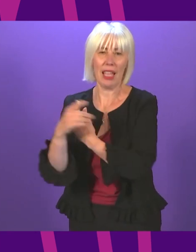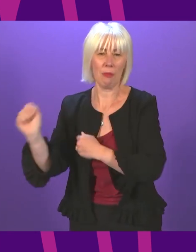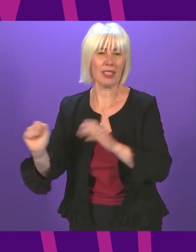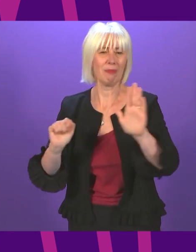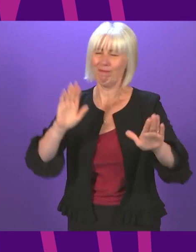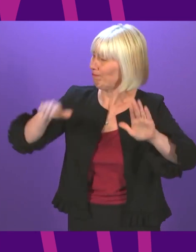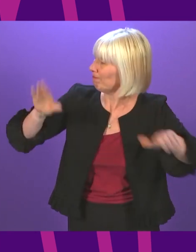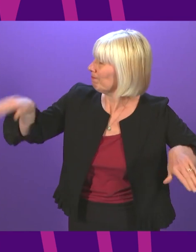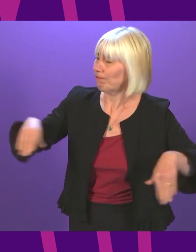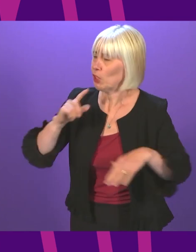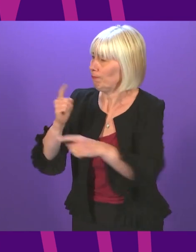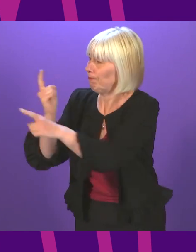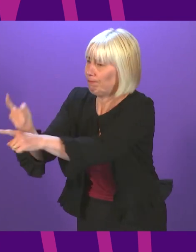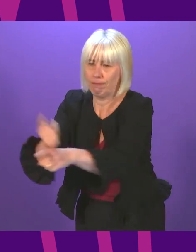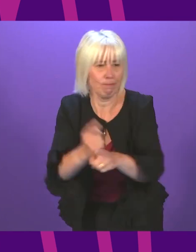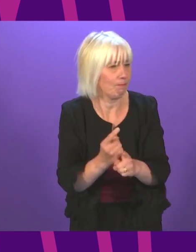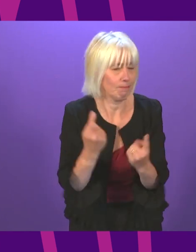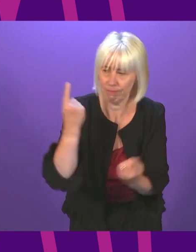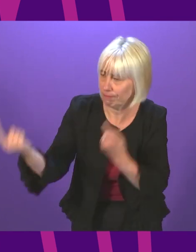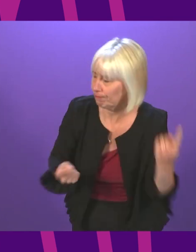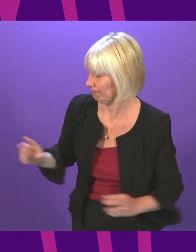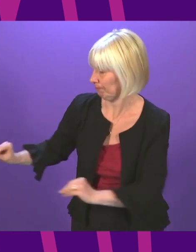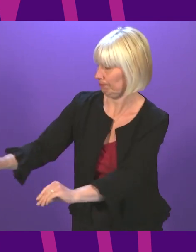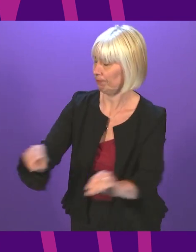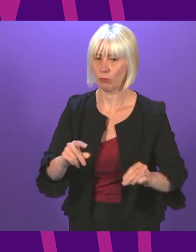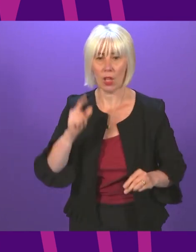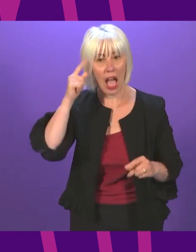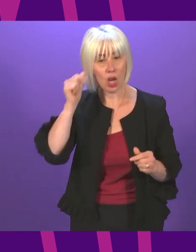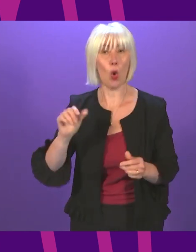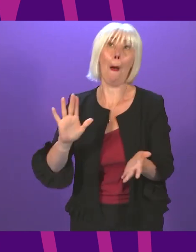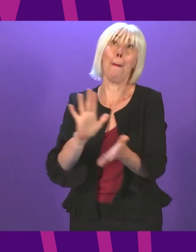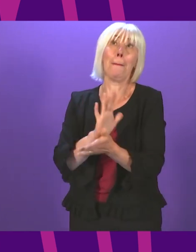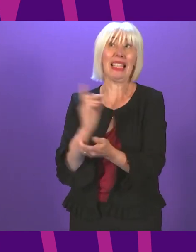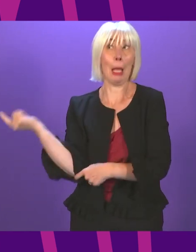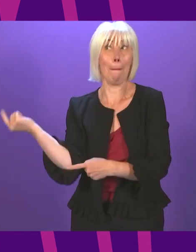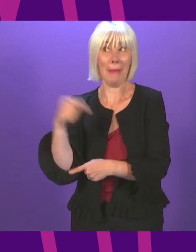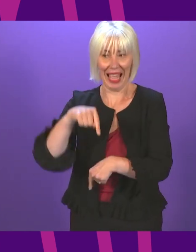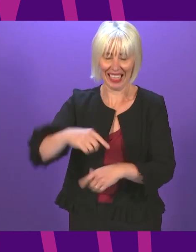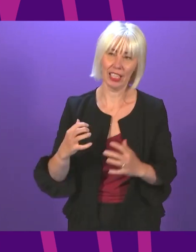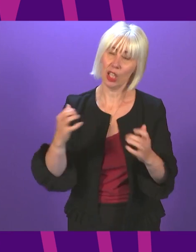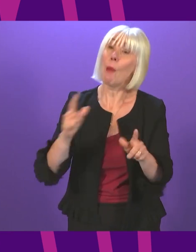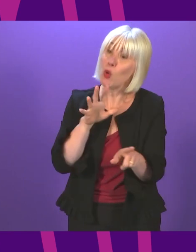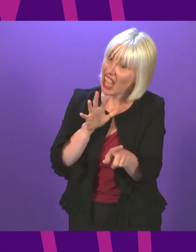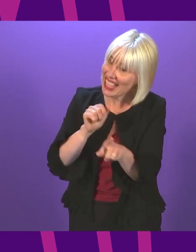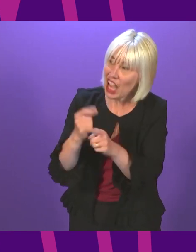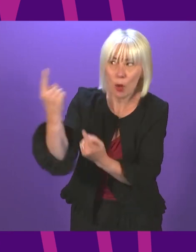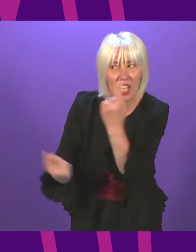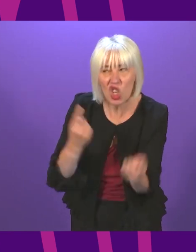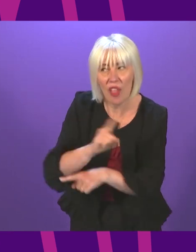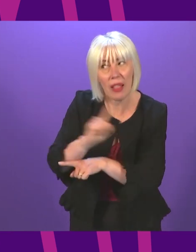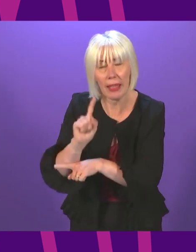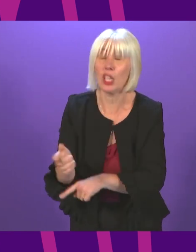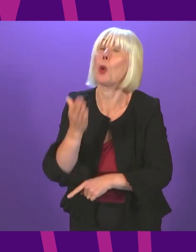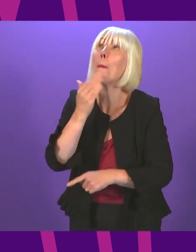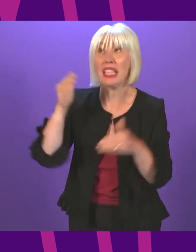members. There's a lot of conversations going on. I understand that we're all very pleased to be back in the chamber, but we can catch up later. So can we please